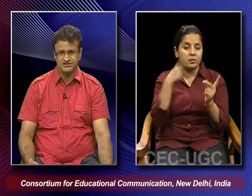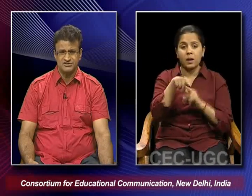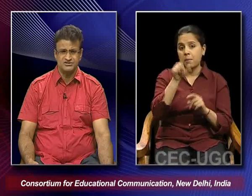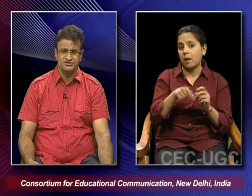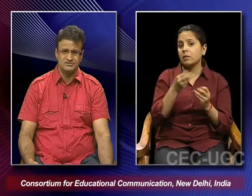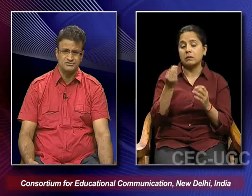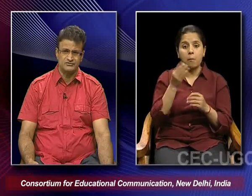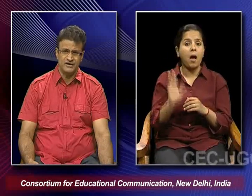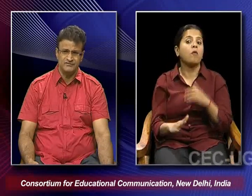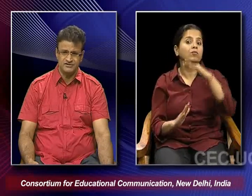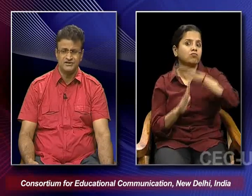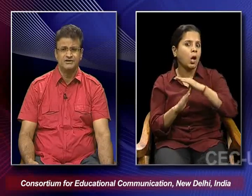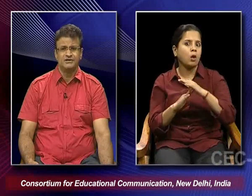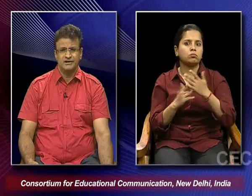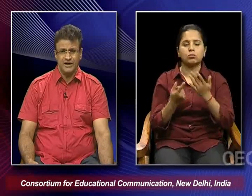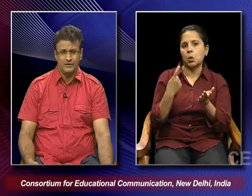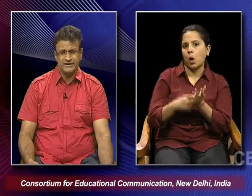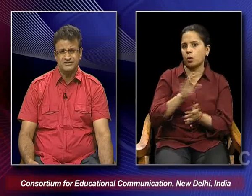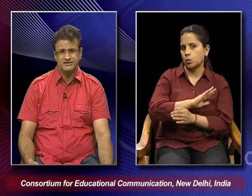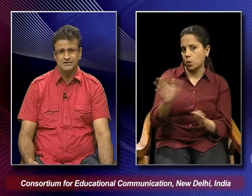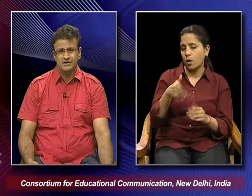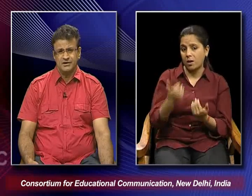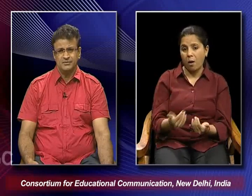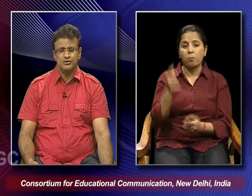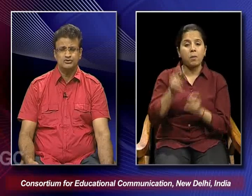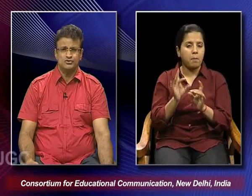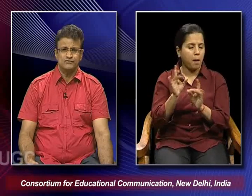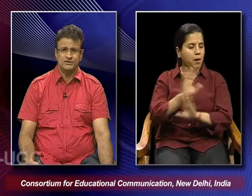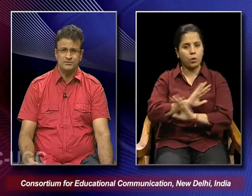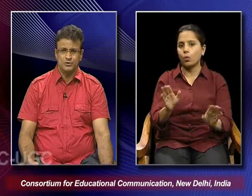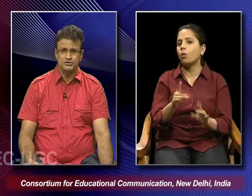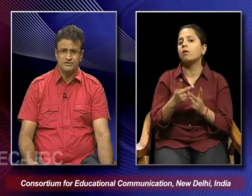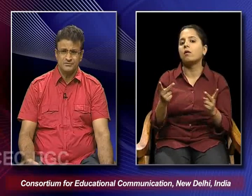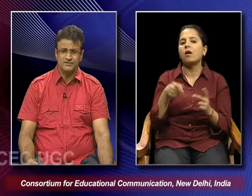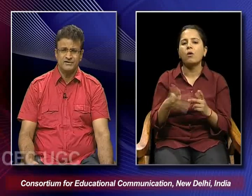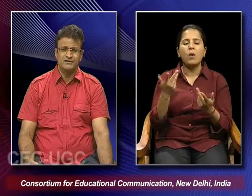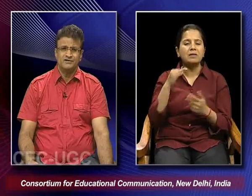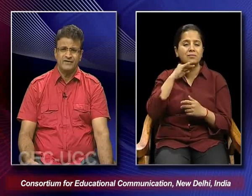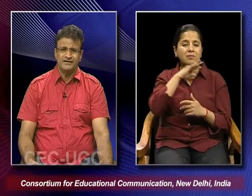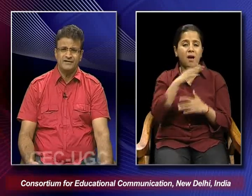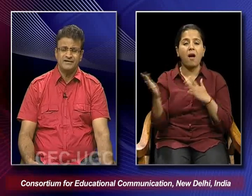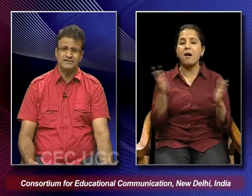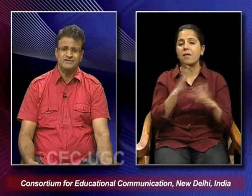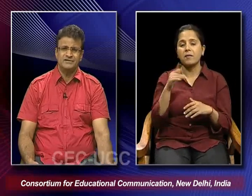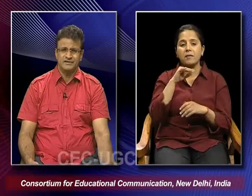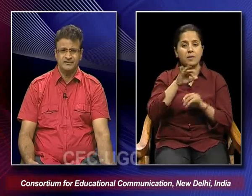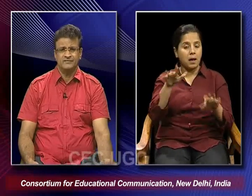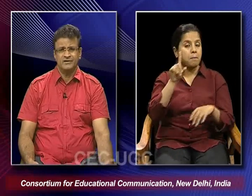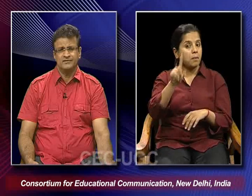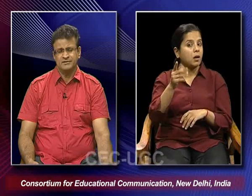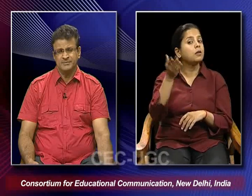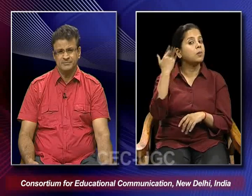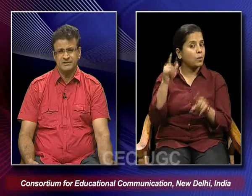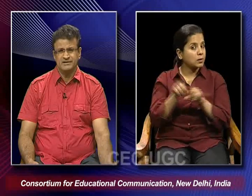are restrictions in terms of fireworks nowadays because of the pollution. But we find that even then